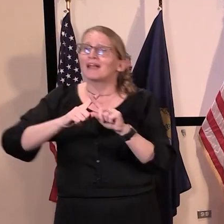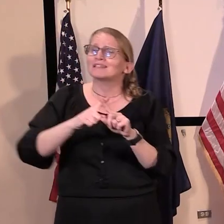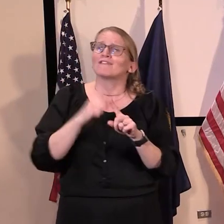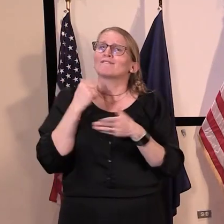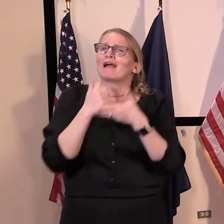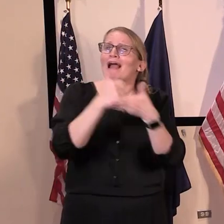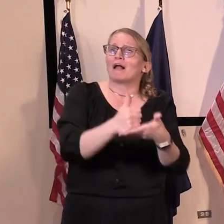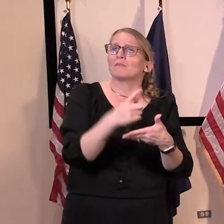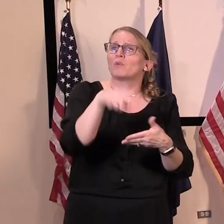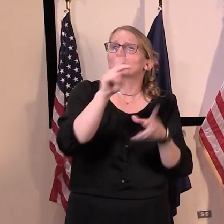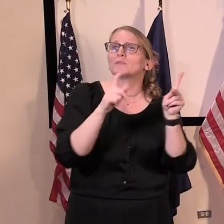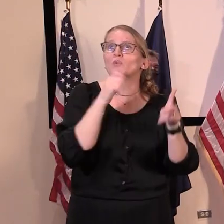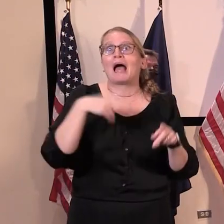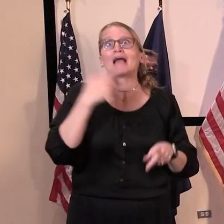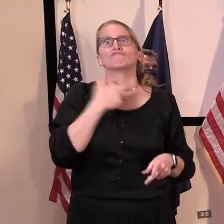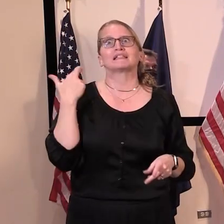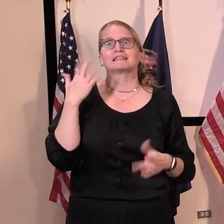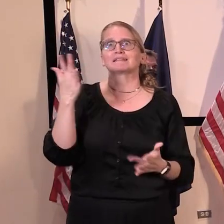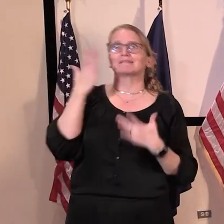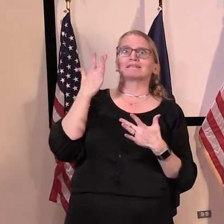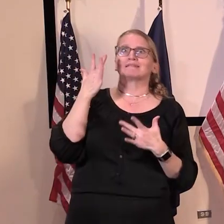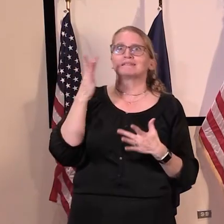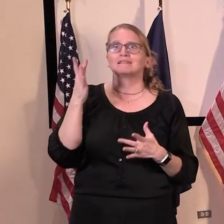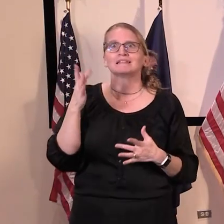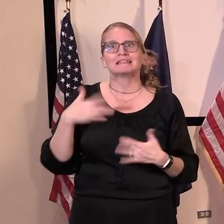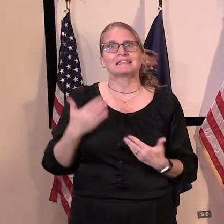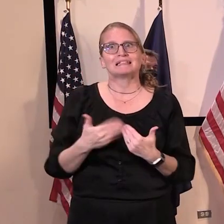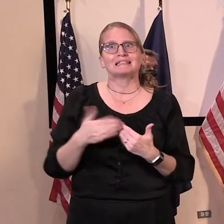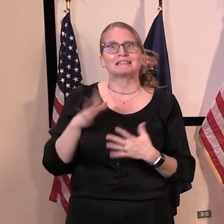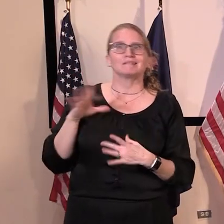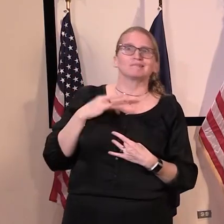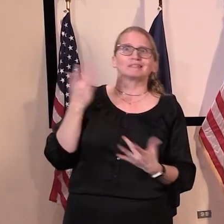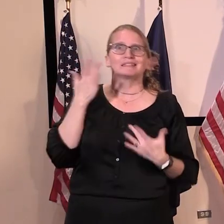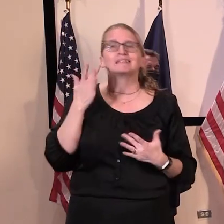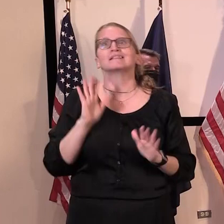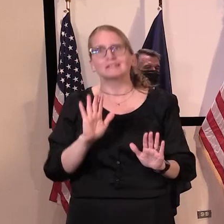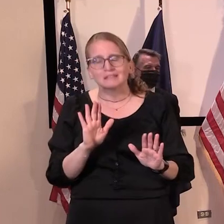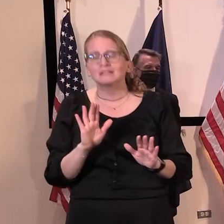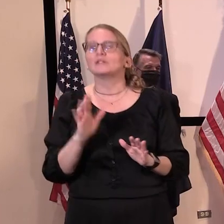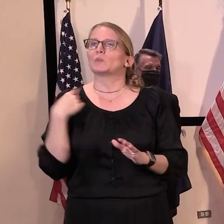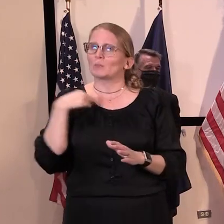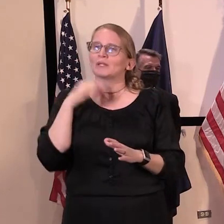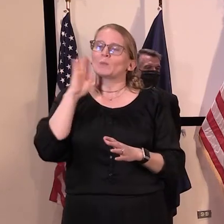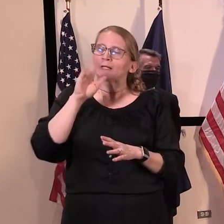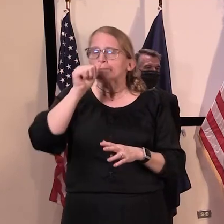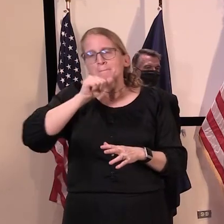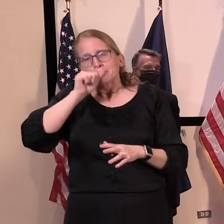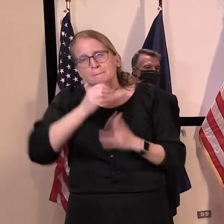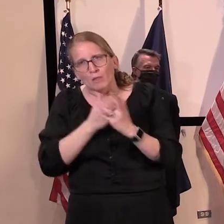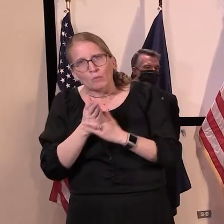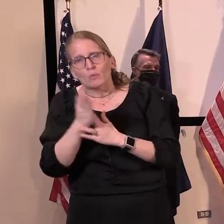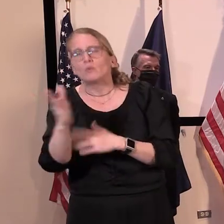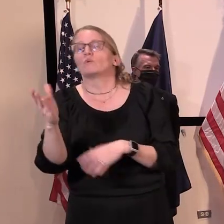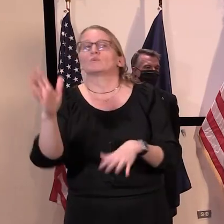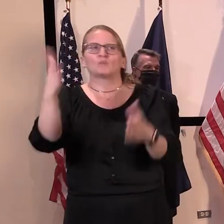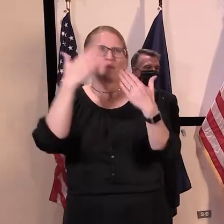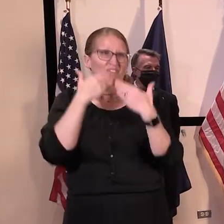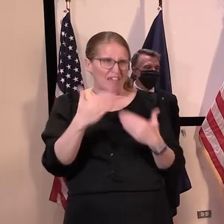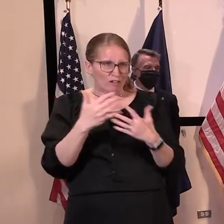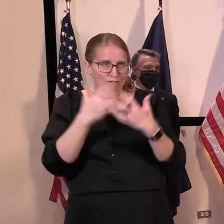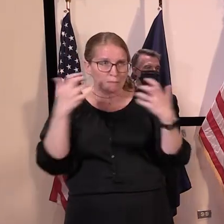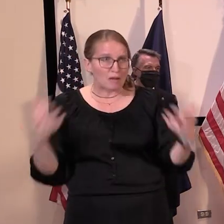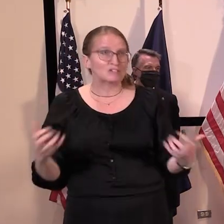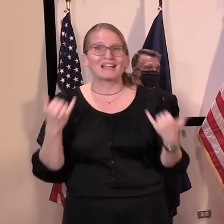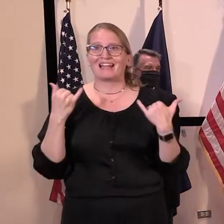I know if we do this, we will emerge from this crisis even stronger and even more resilient. Thank you very much, and at this